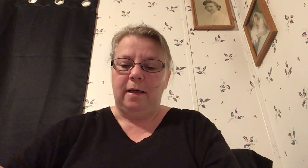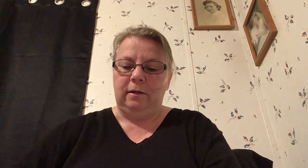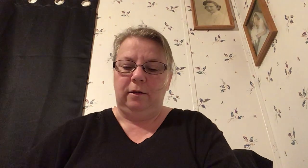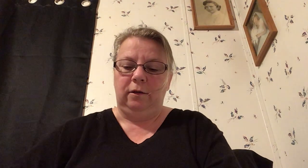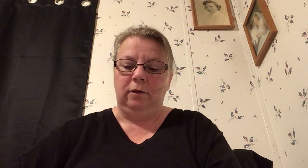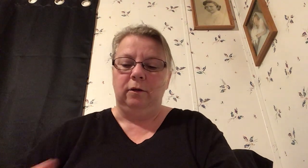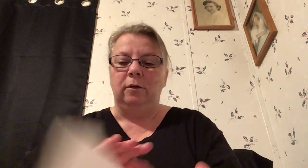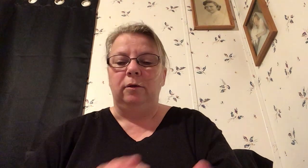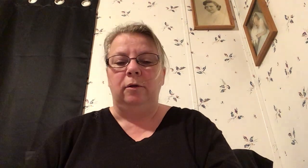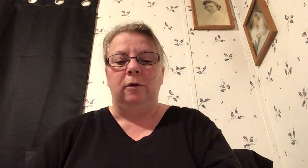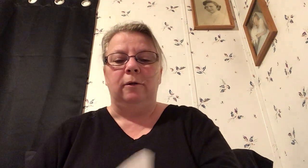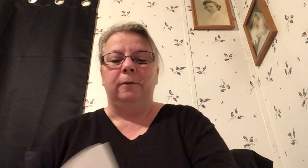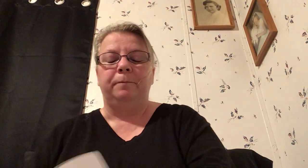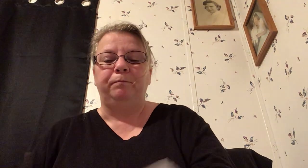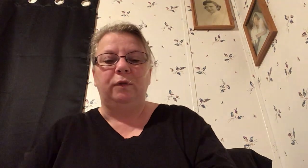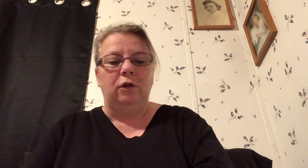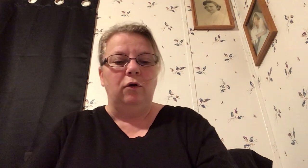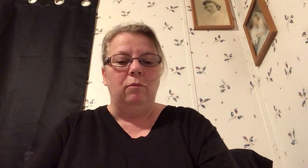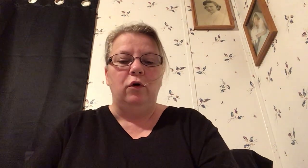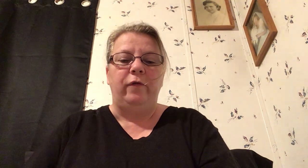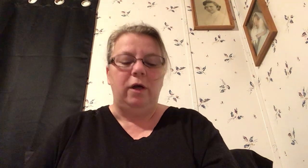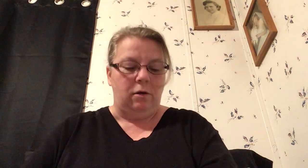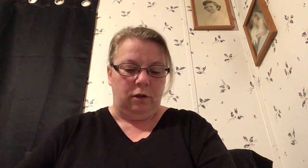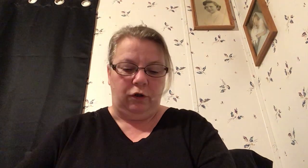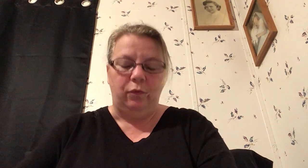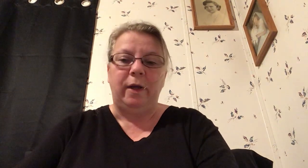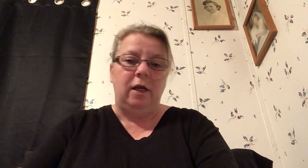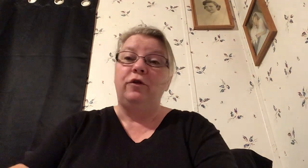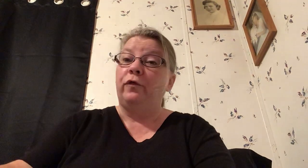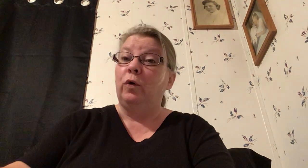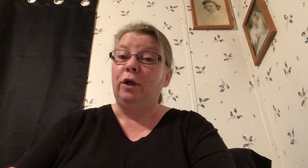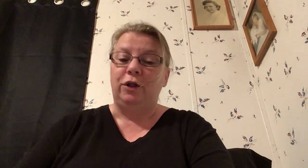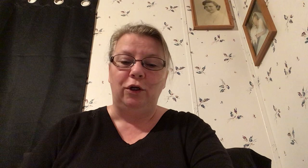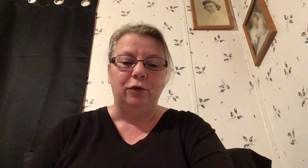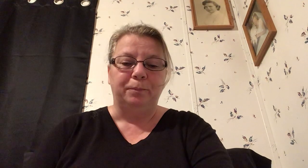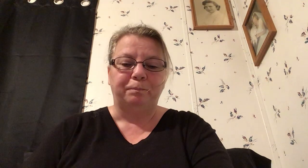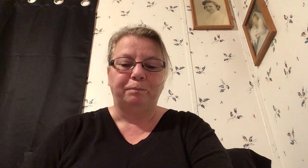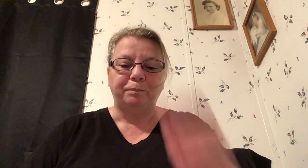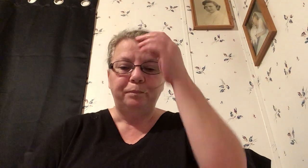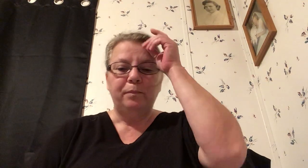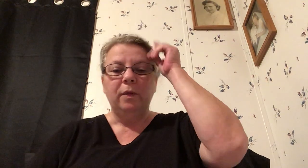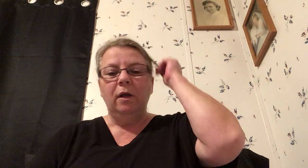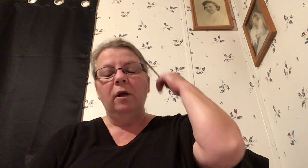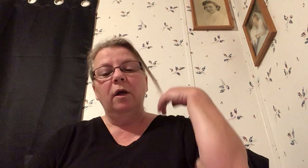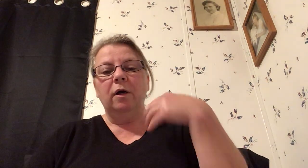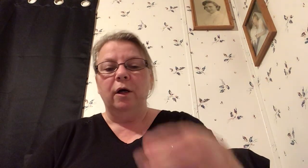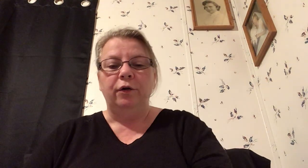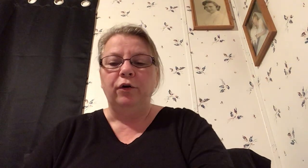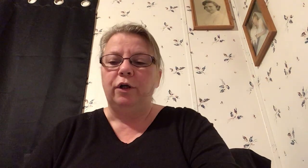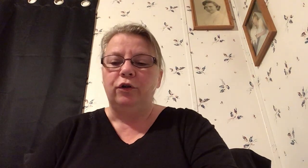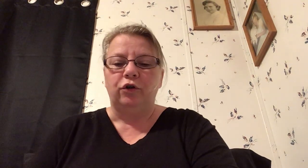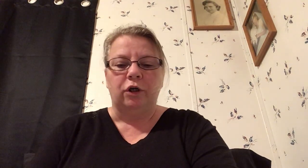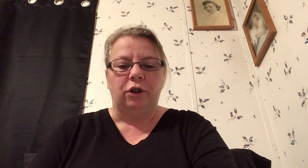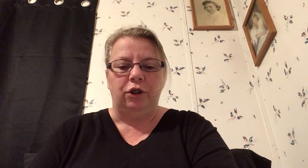so moving on to page 42 under construction